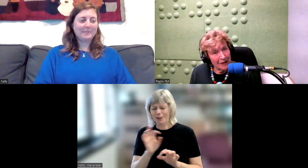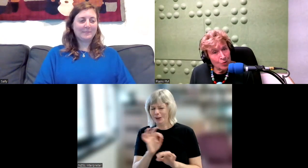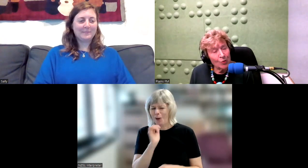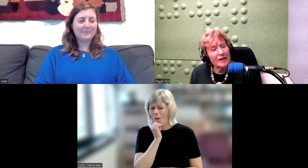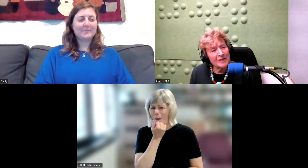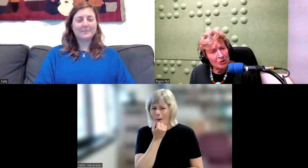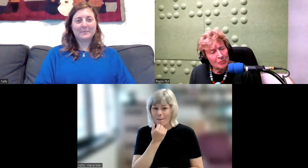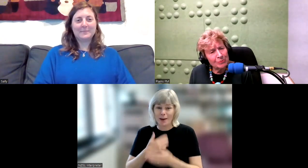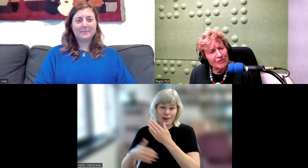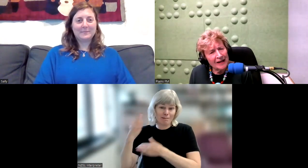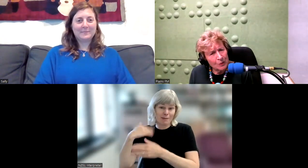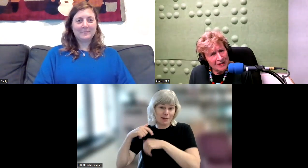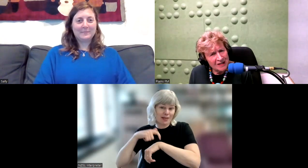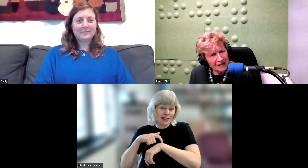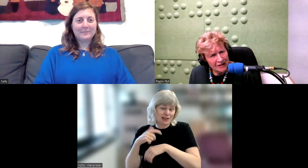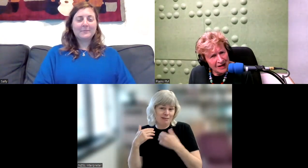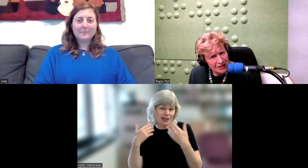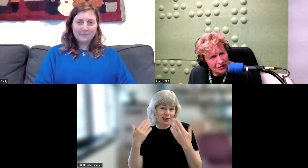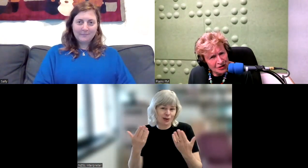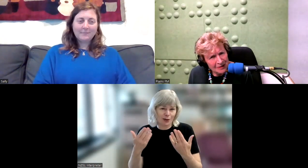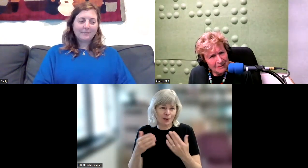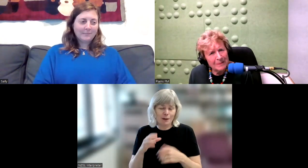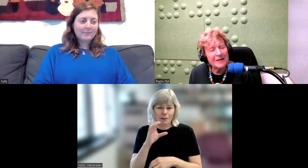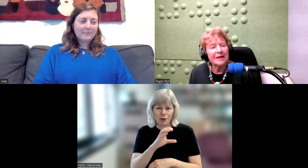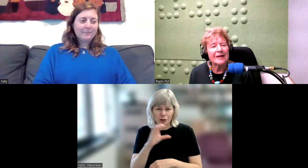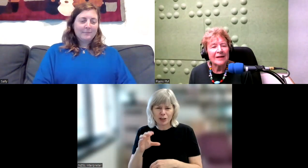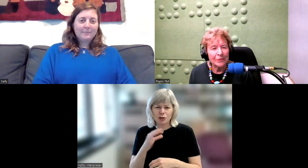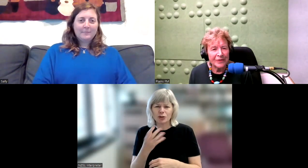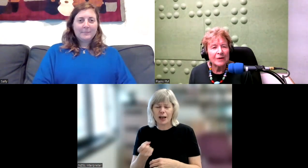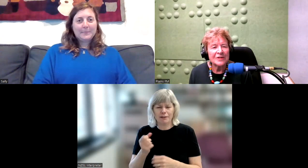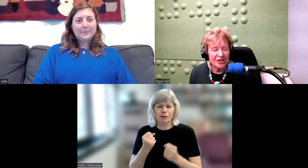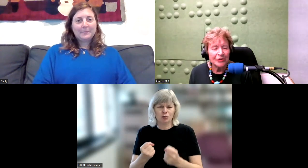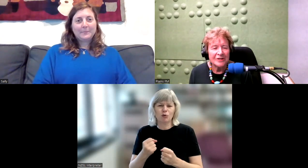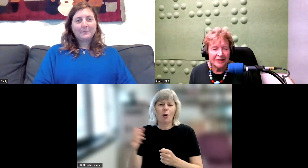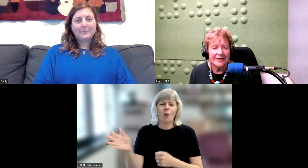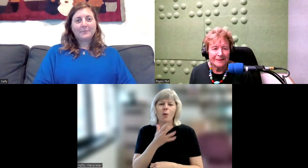been warm. We had terrible prevailing winds here in Christchurch. Maybe it was a sheltered area.